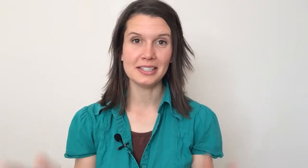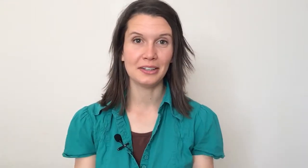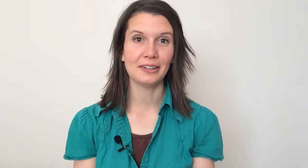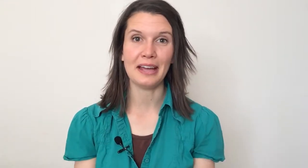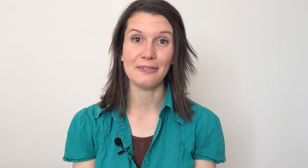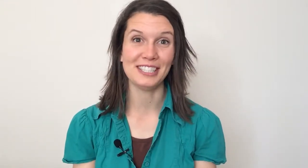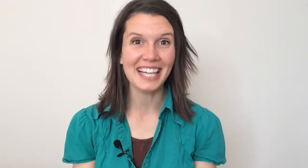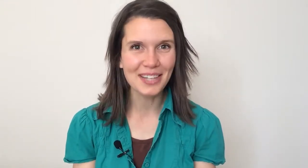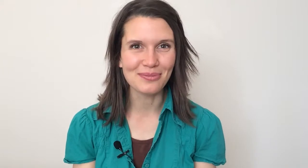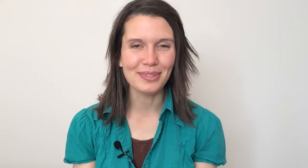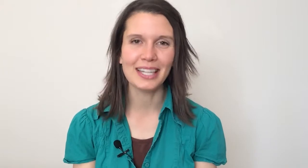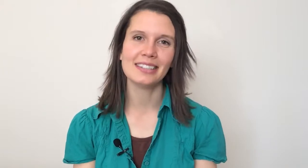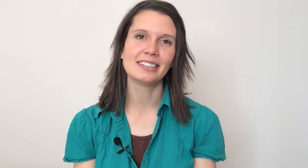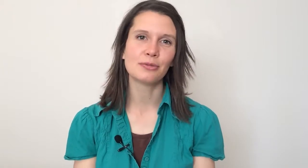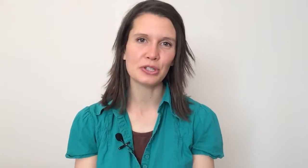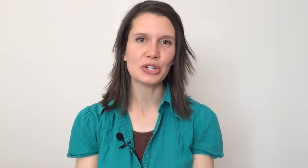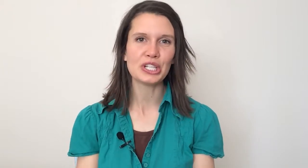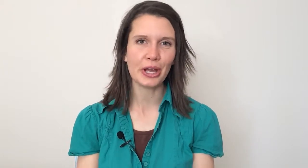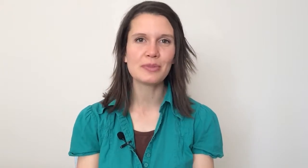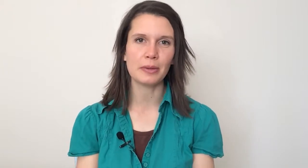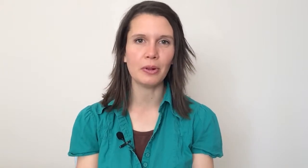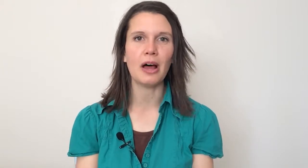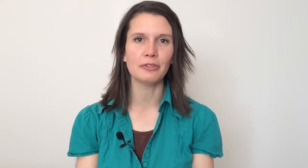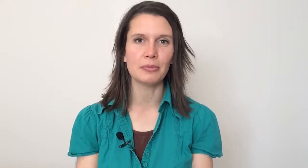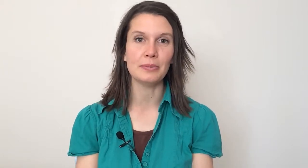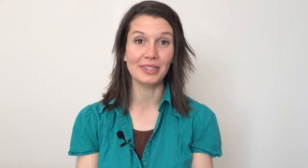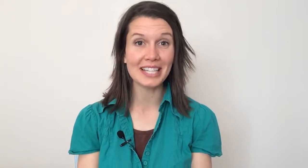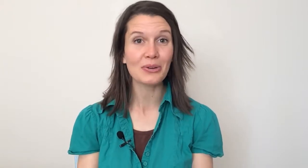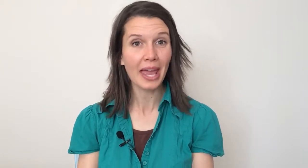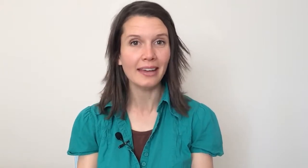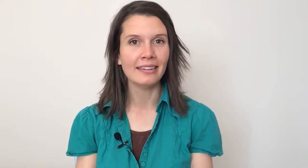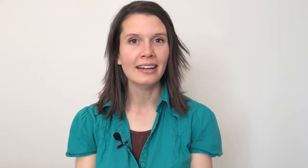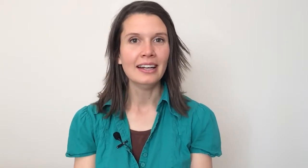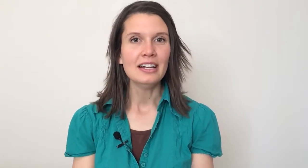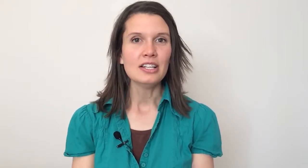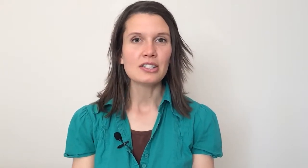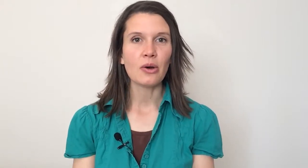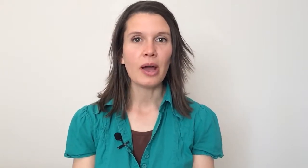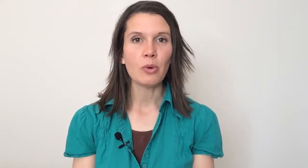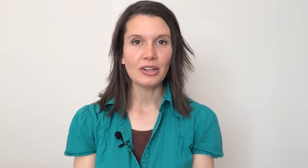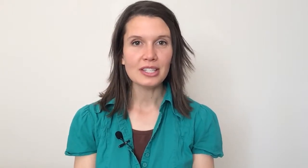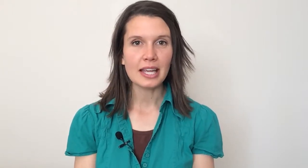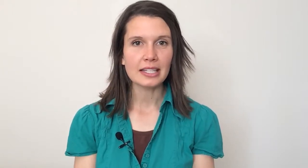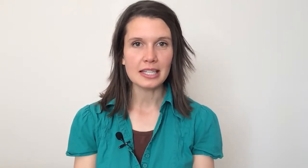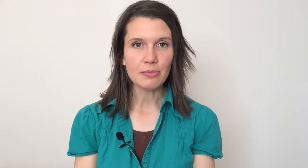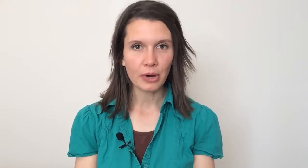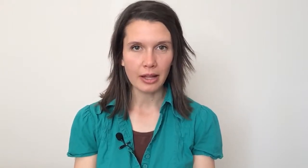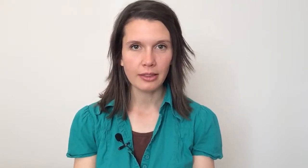dinger every time because frustration comes up a lot for people, and that's okay. Okay, so I want you to take a deep breath